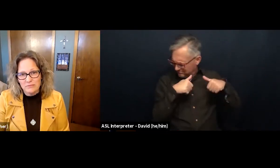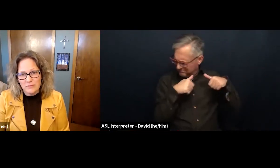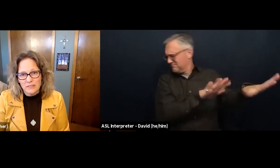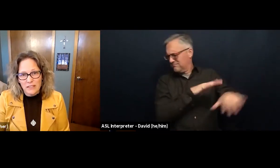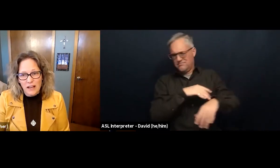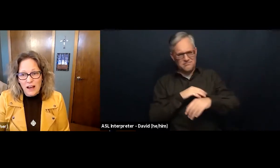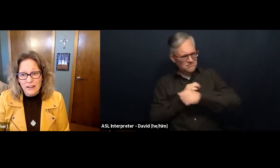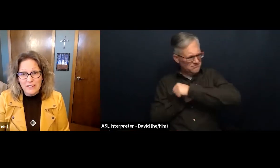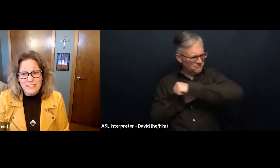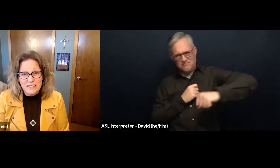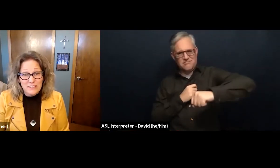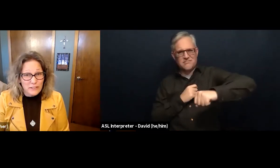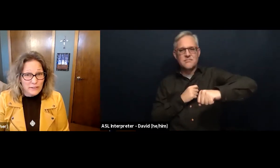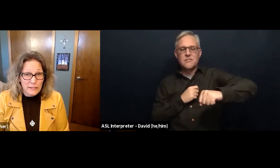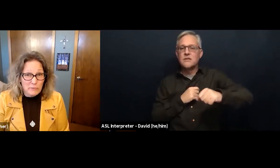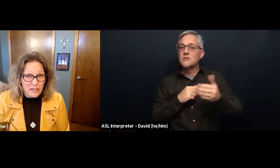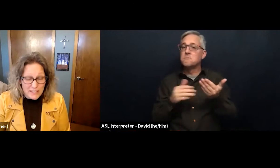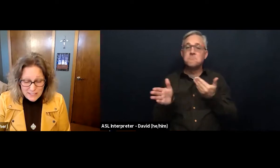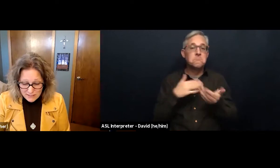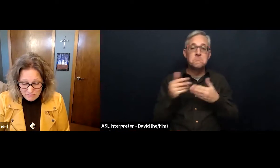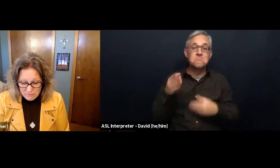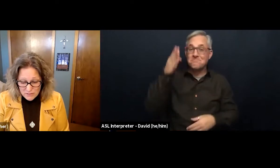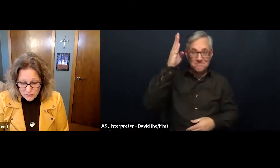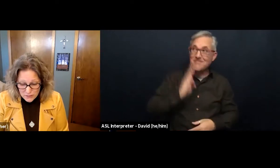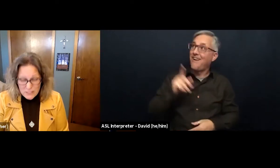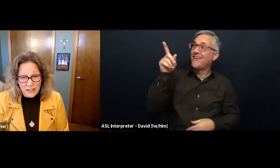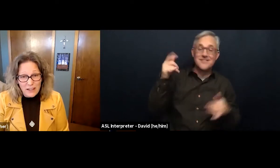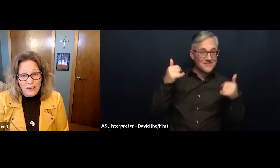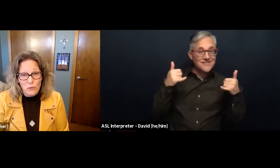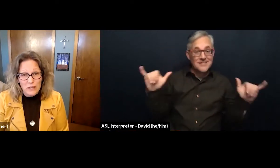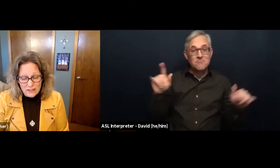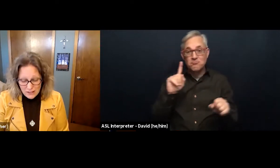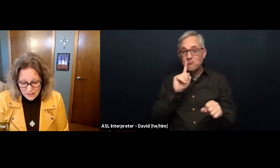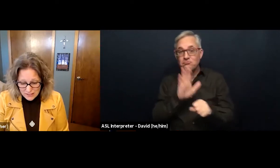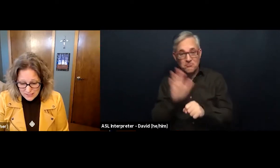God is still committed to staying with us.